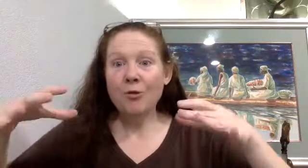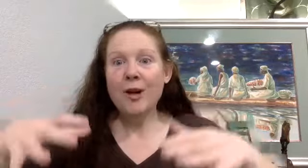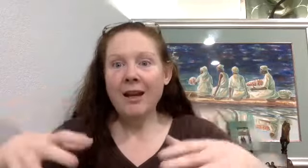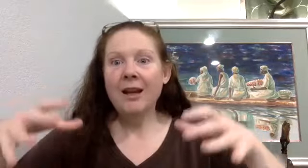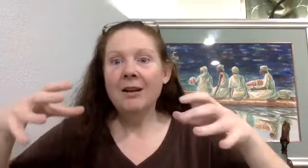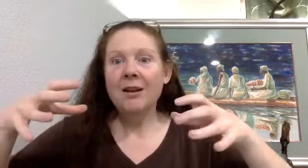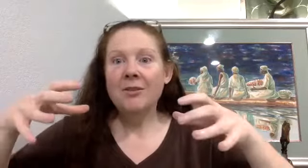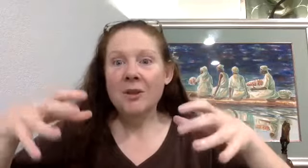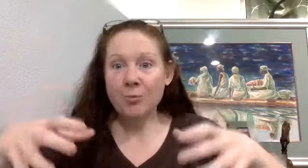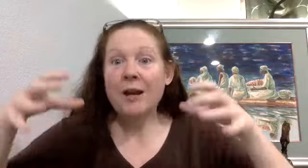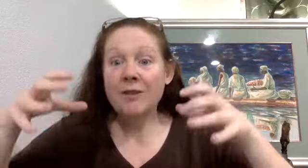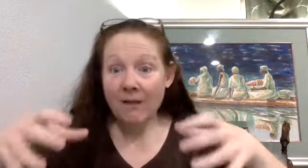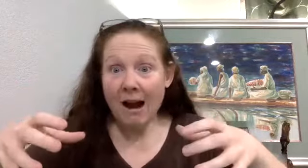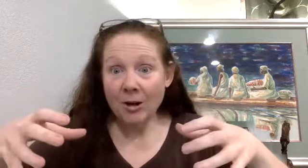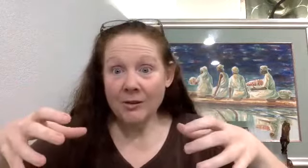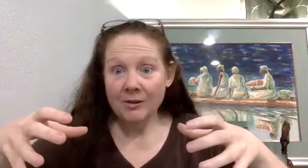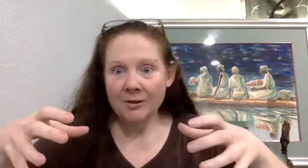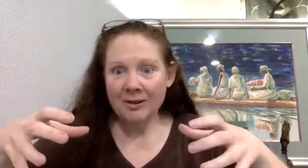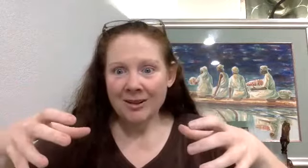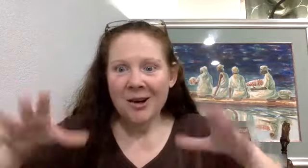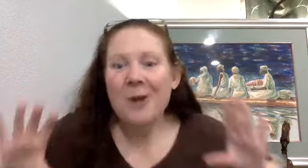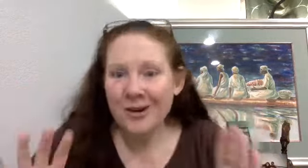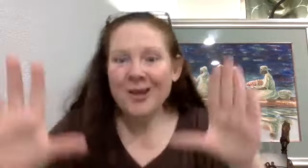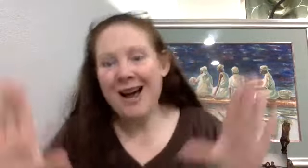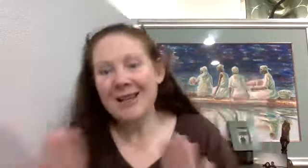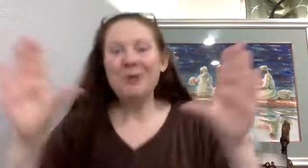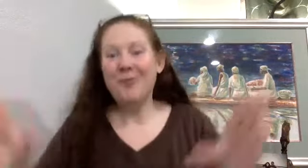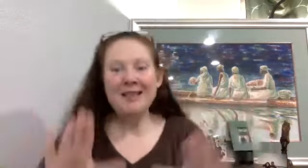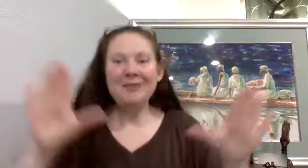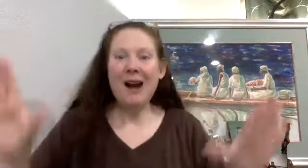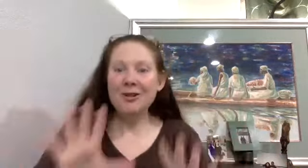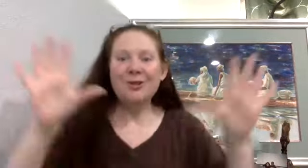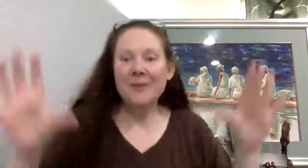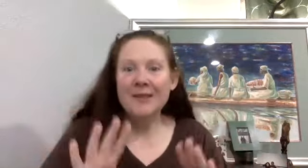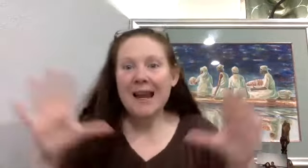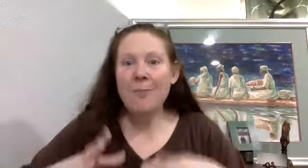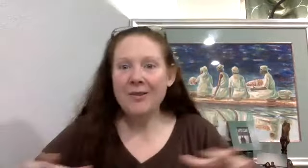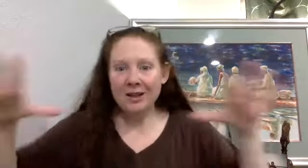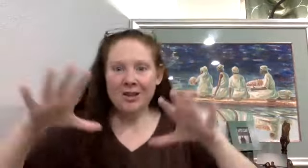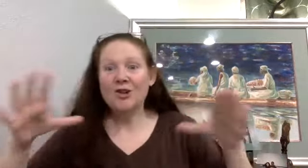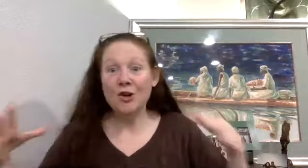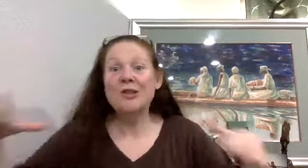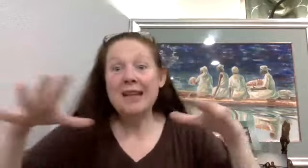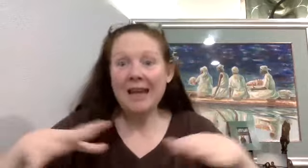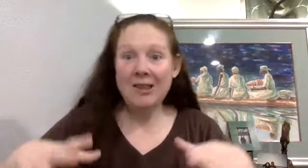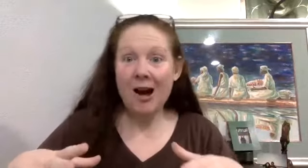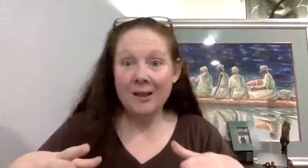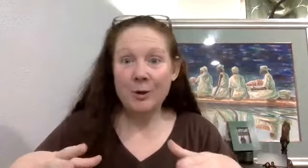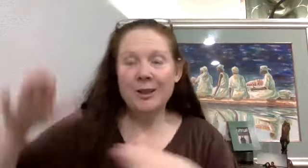creating the spread of the virus. When you're in the hospital fighting the virus, you don't see how bad the conditions are just to get in the hospital. It's